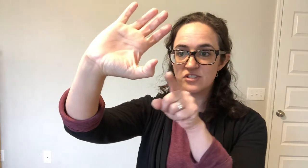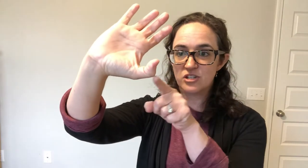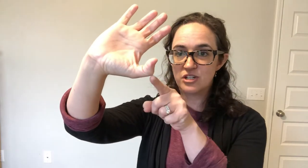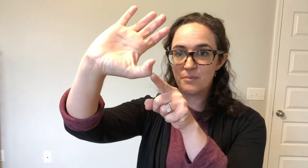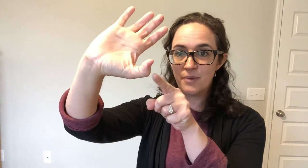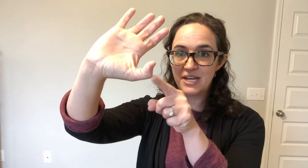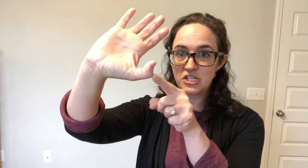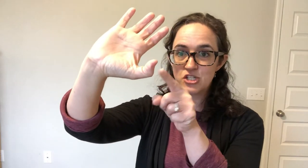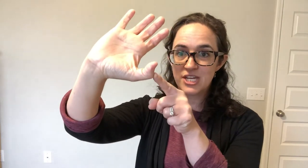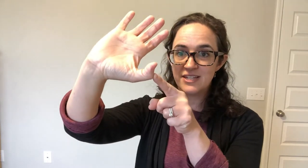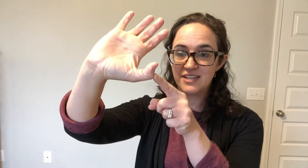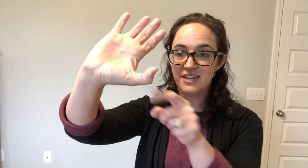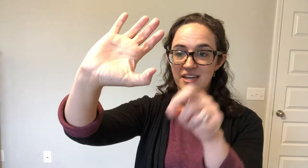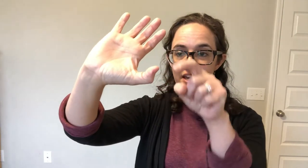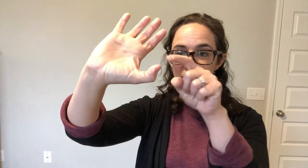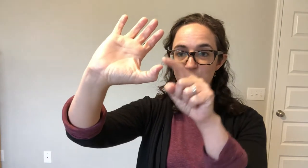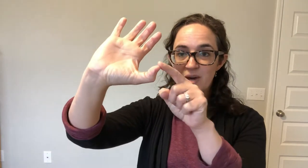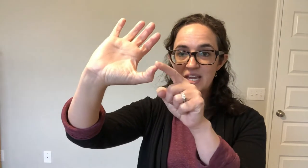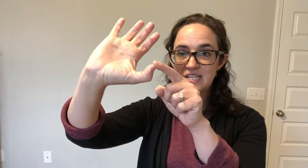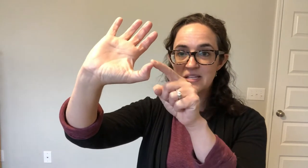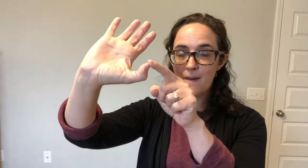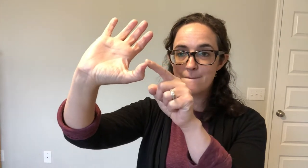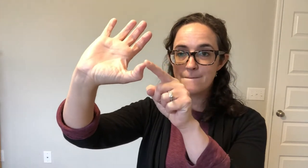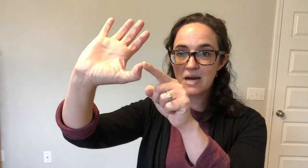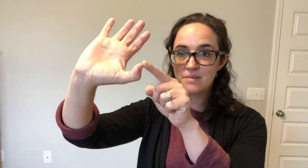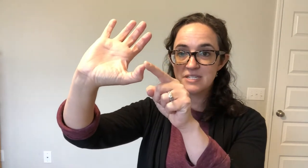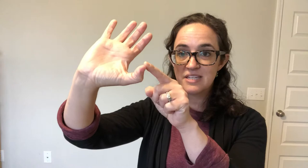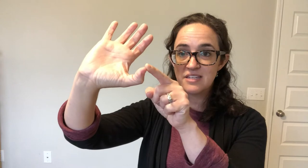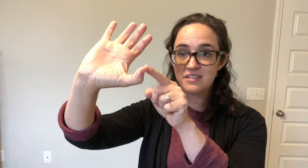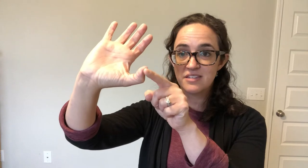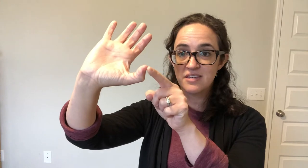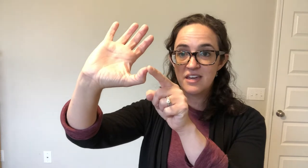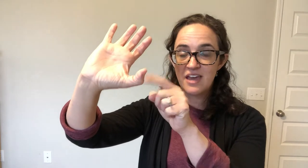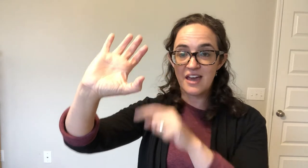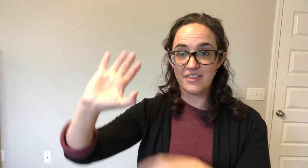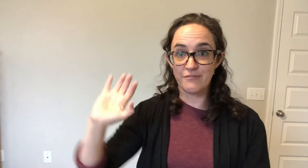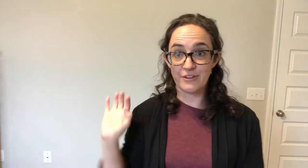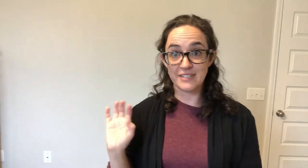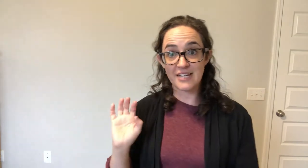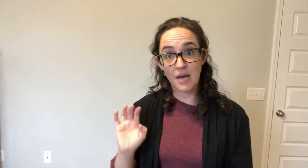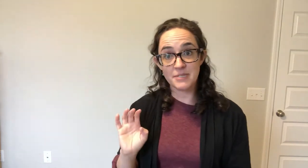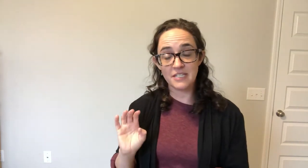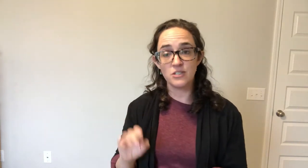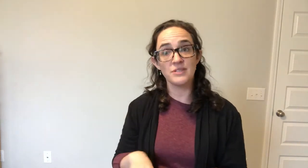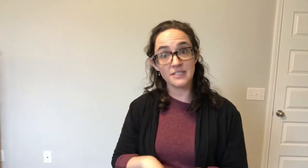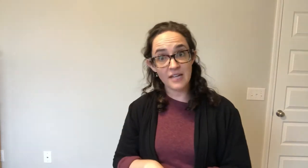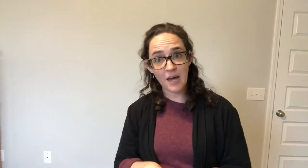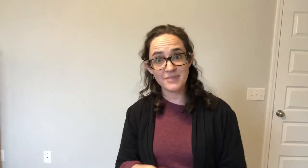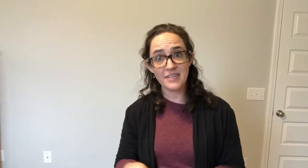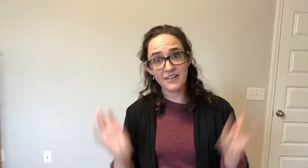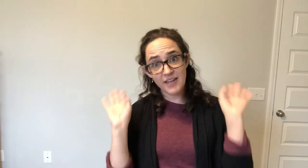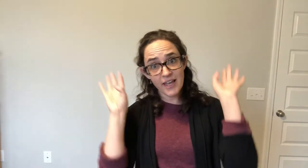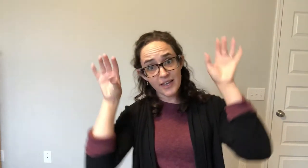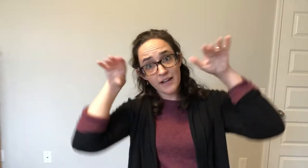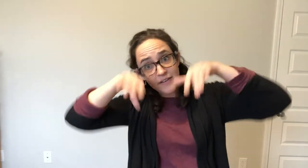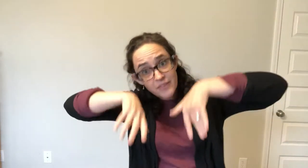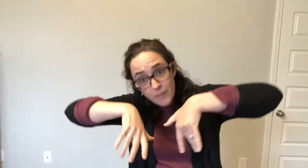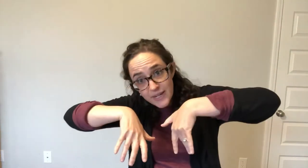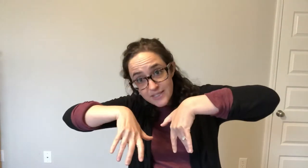your bunny's chin and bunny's bottom teeth. And then for the top teeth you want the top teeth kind of hanging out like the bunny's